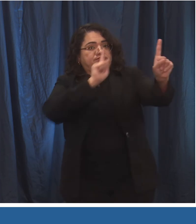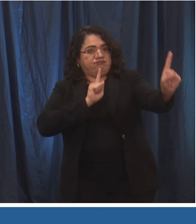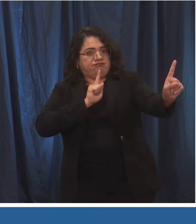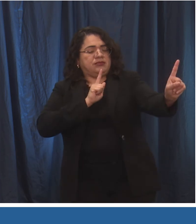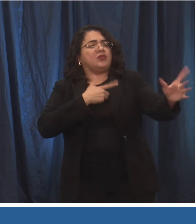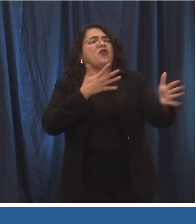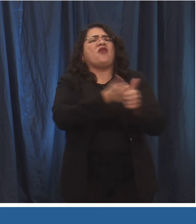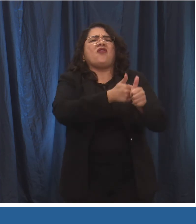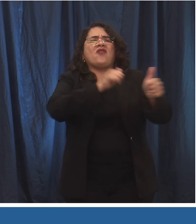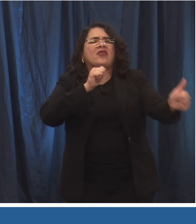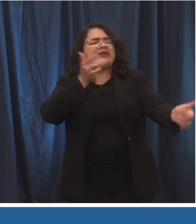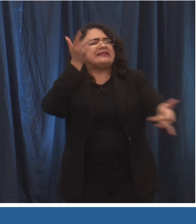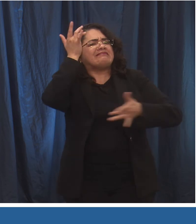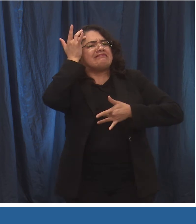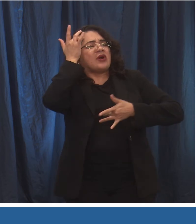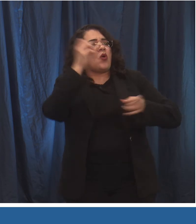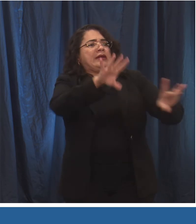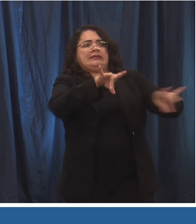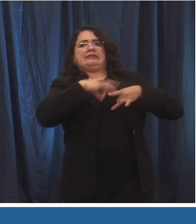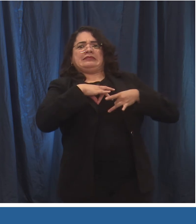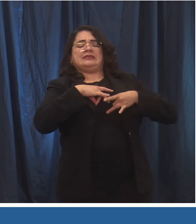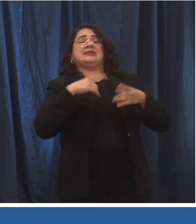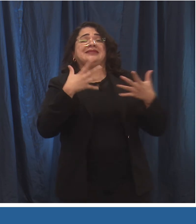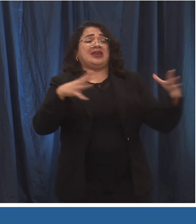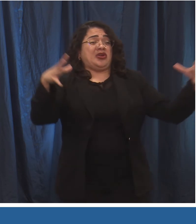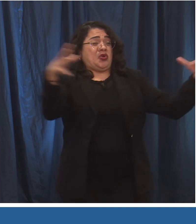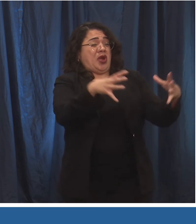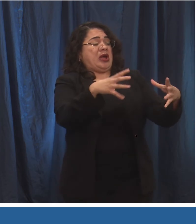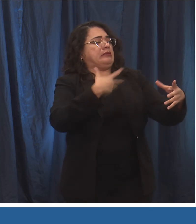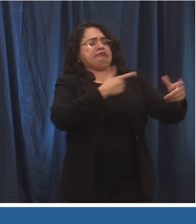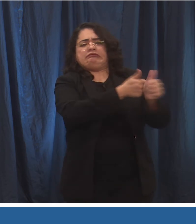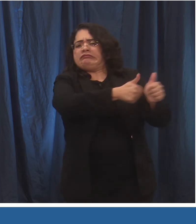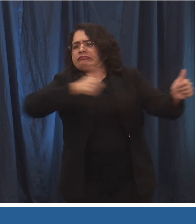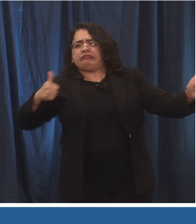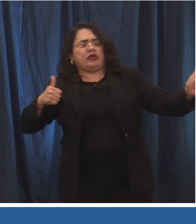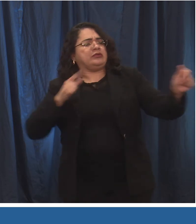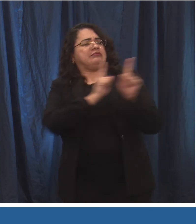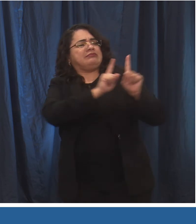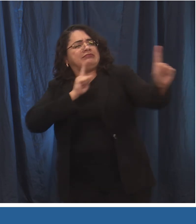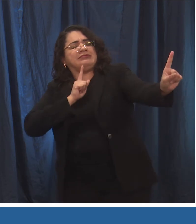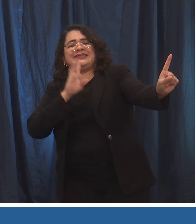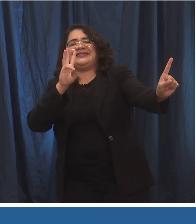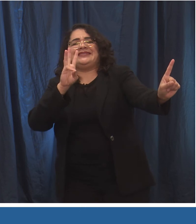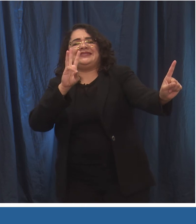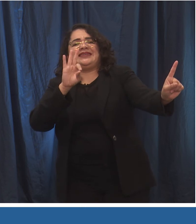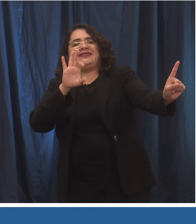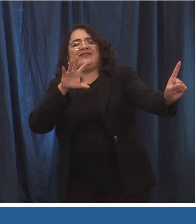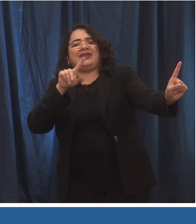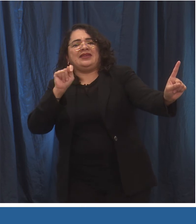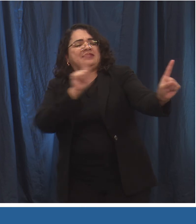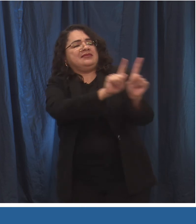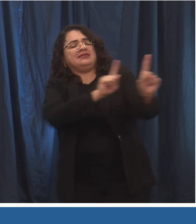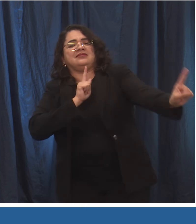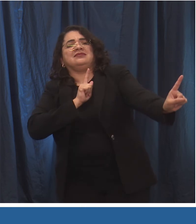involves avoiding crowds and trying to stay at least 6 feet away from others. When you are unable to stay at least 6